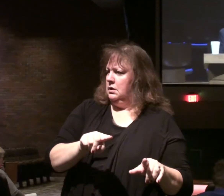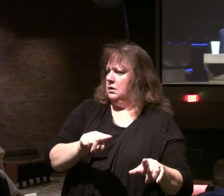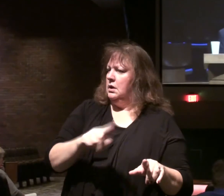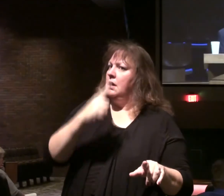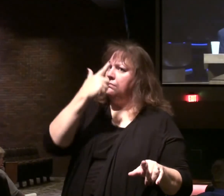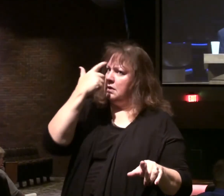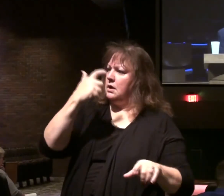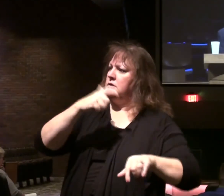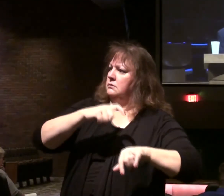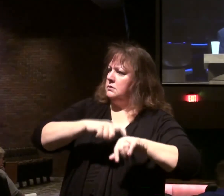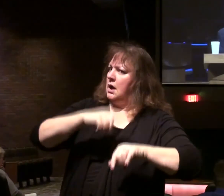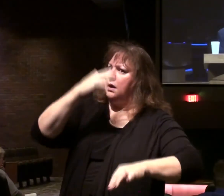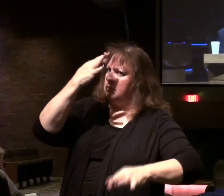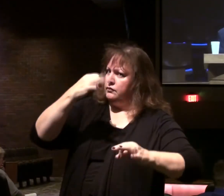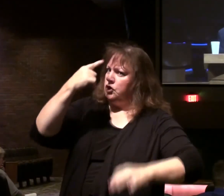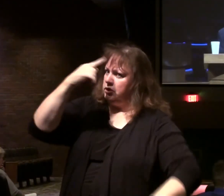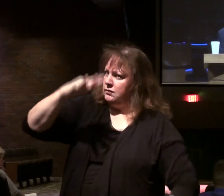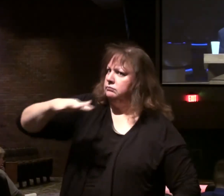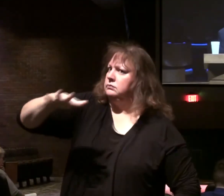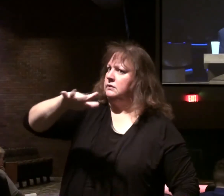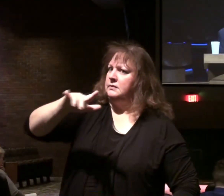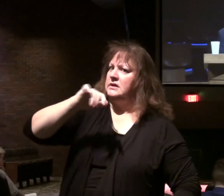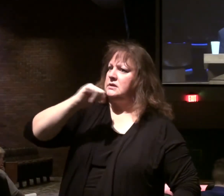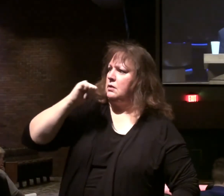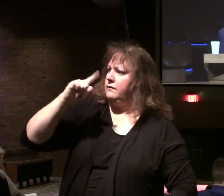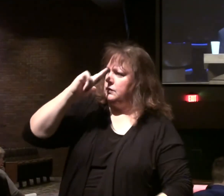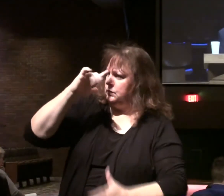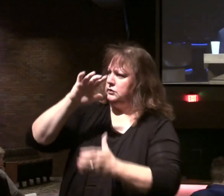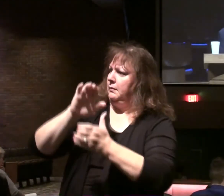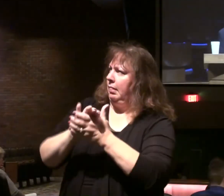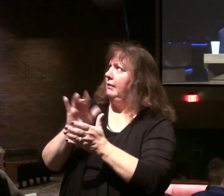Because it's a time of judgment for Israel. For their unbelief.